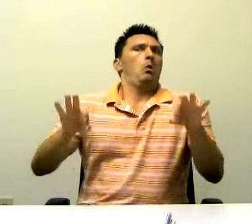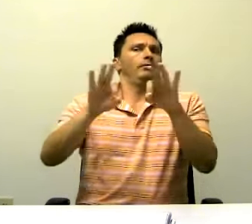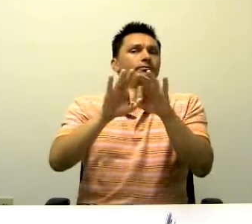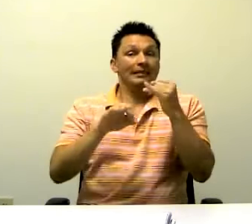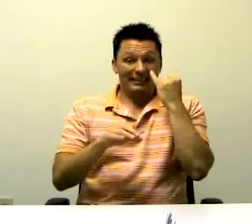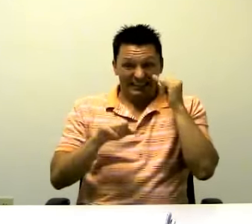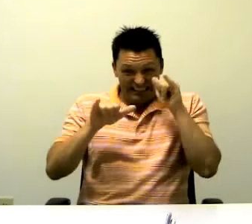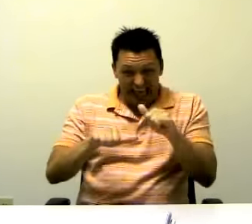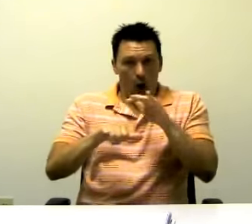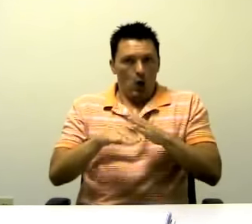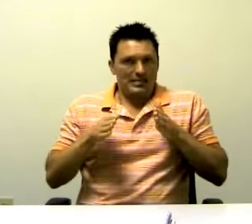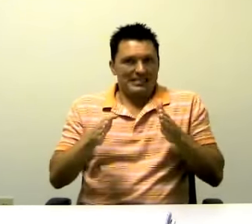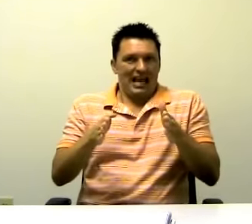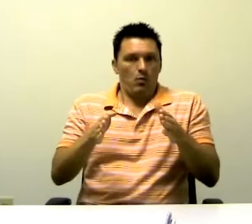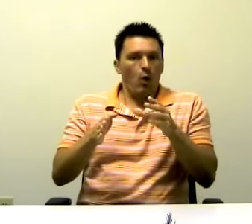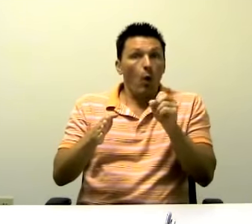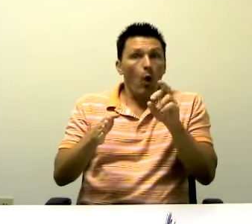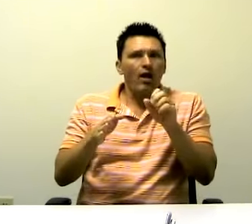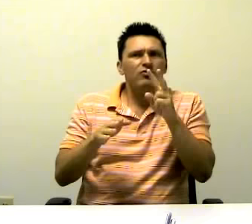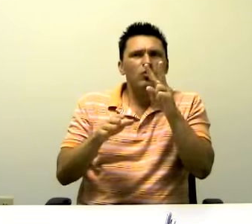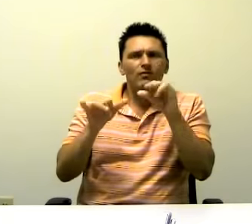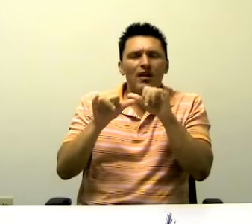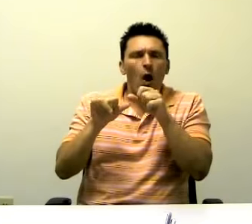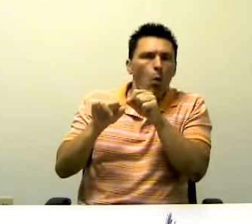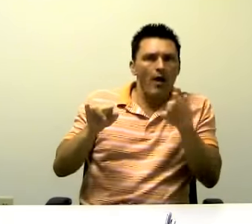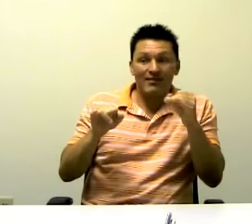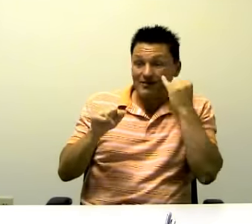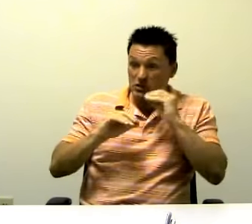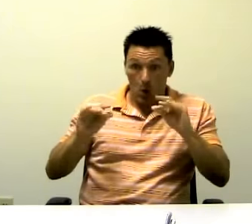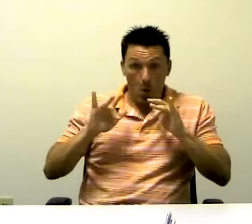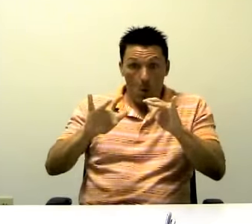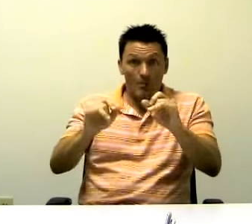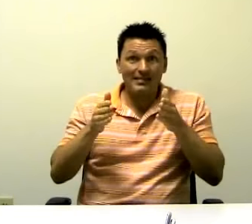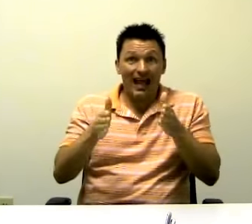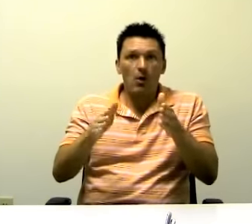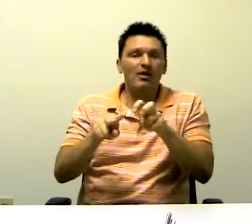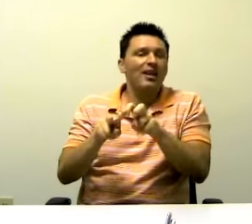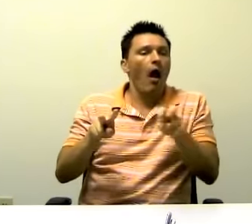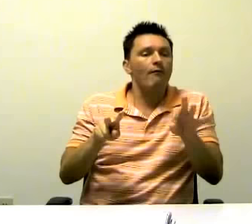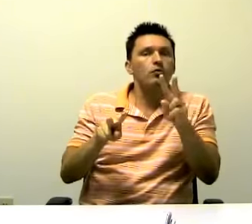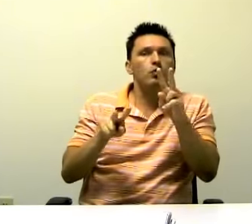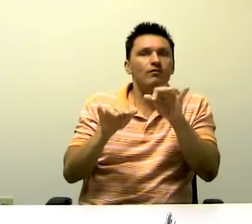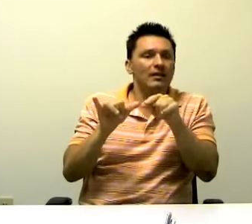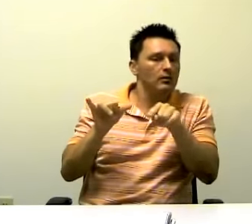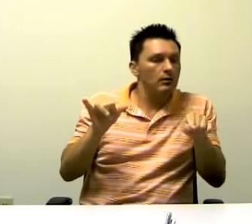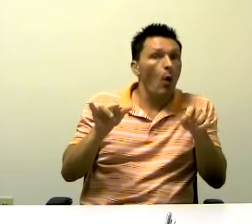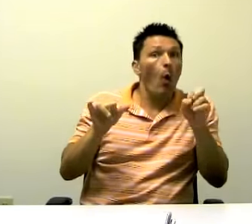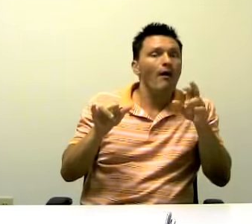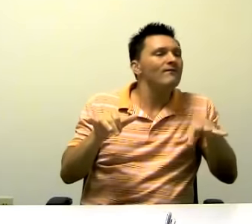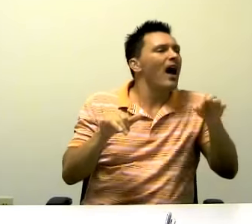Another one is very important. Stay on the sidewalk. Or get two feet away if there's no sidewalk. Or find an